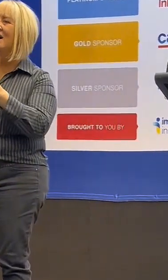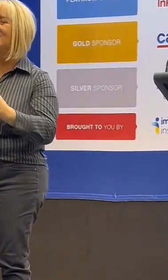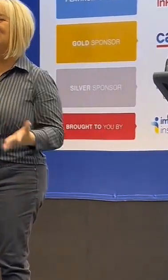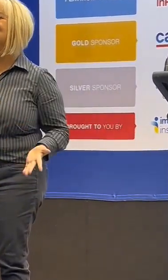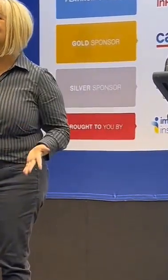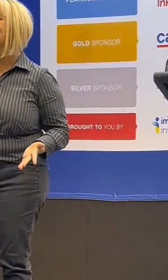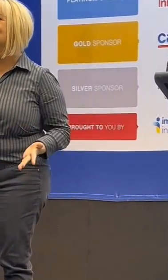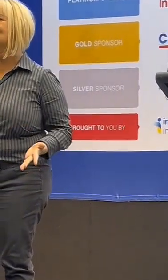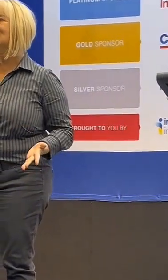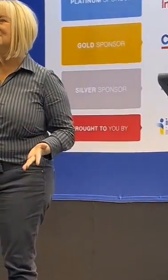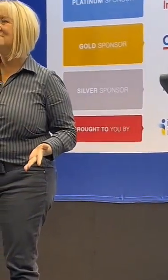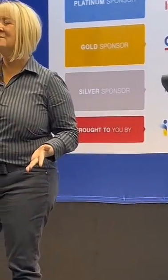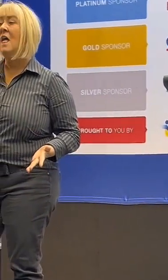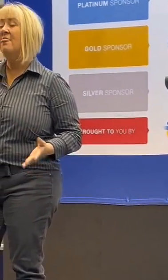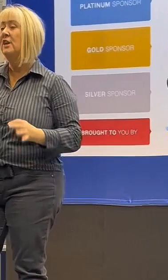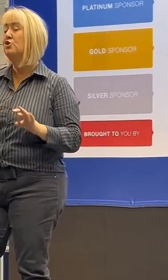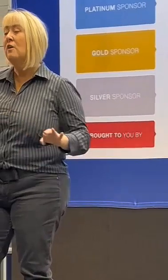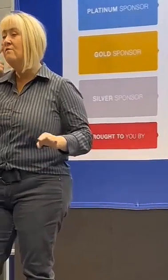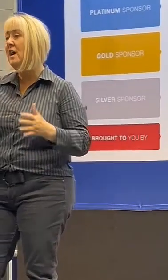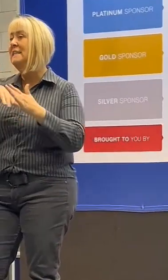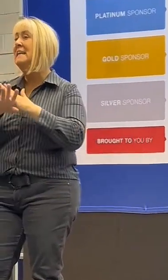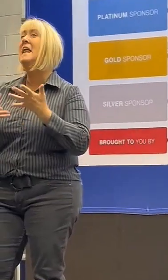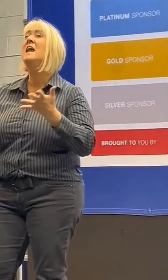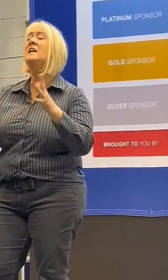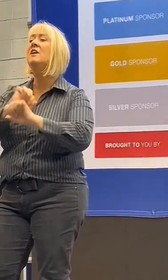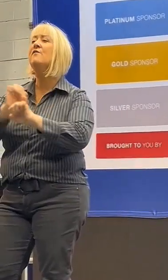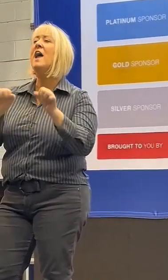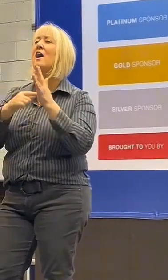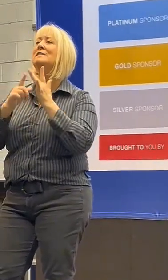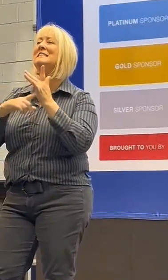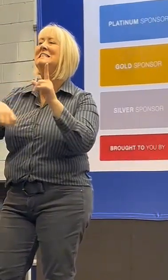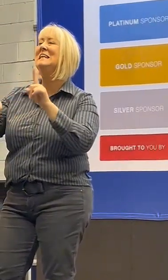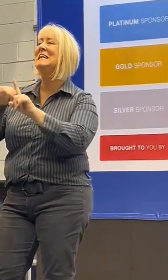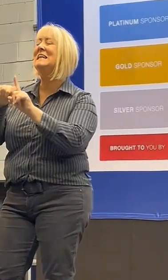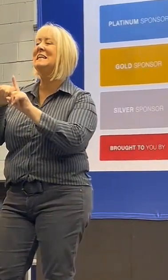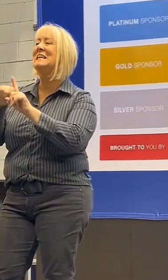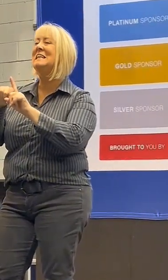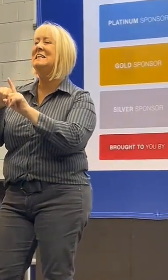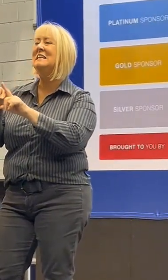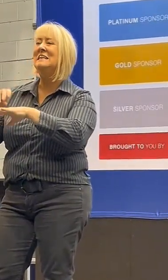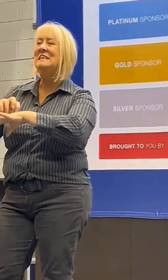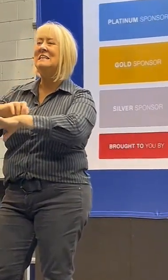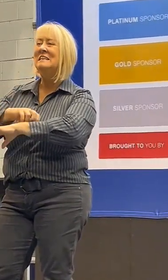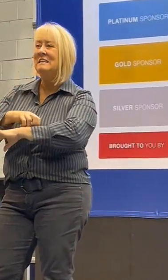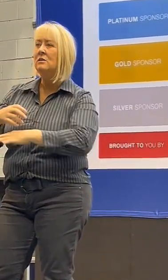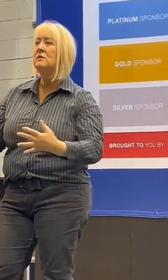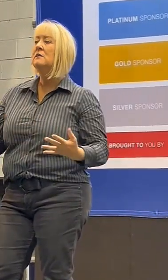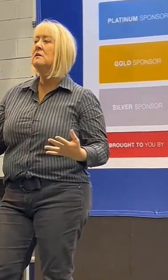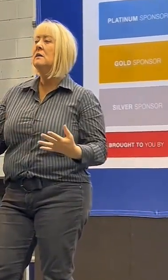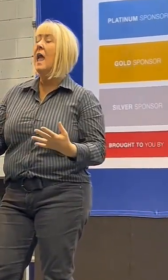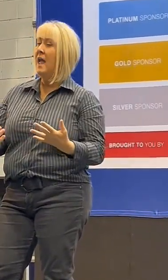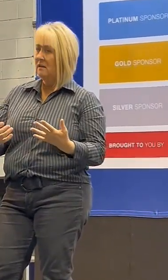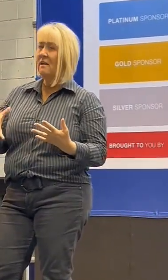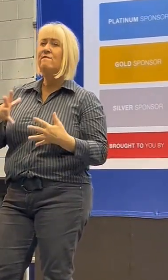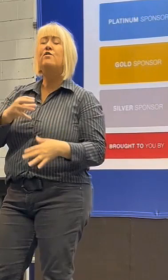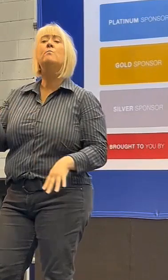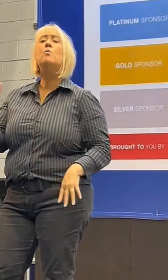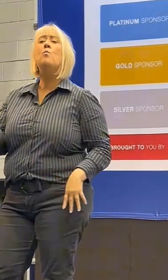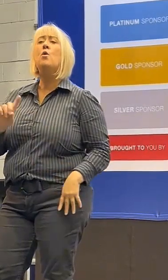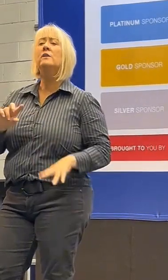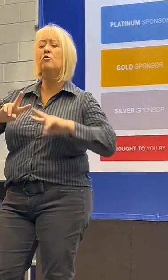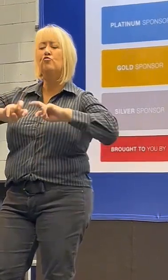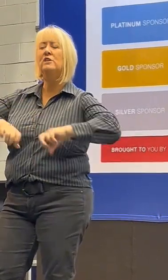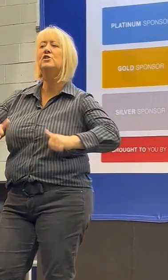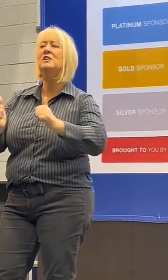of our ticks. This perspective, however, is based on a single 1994 research paper that failed to